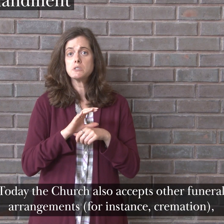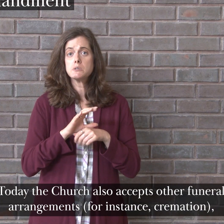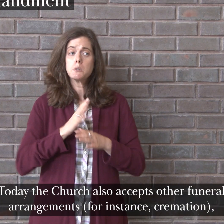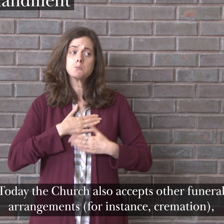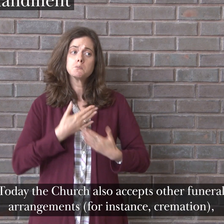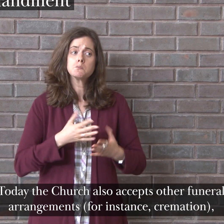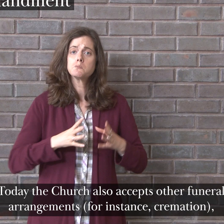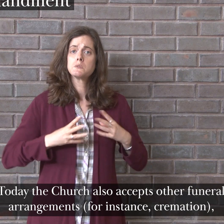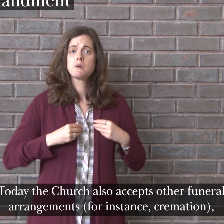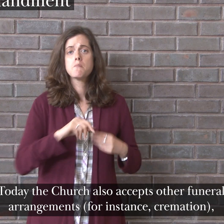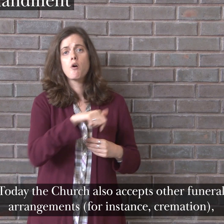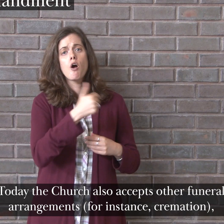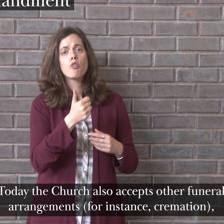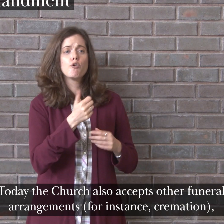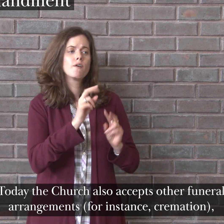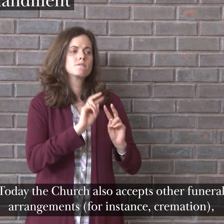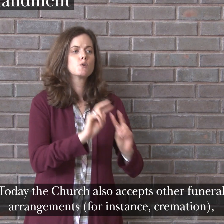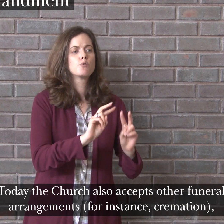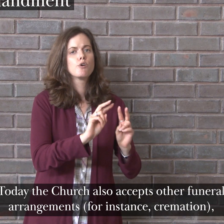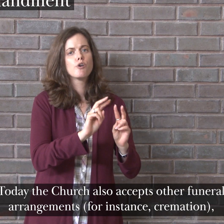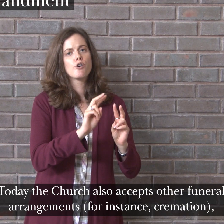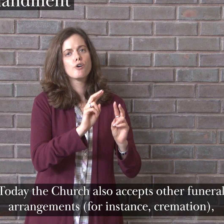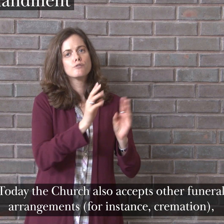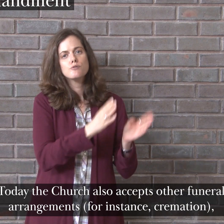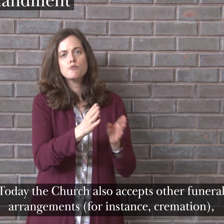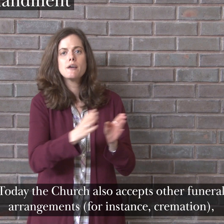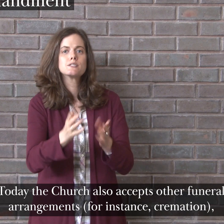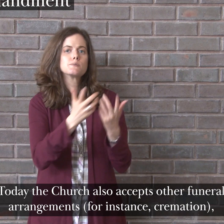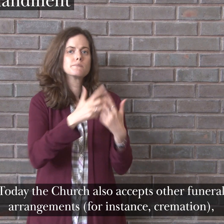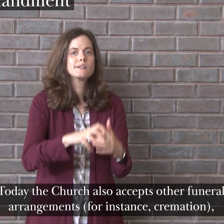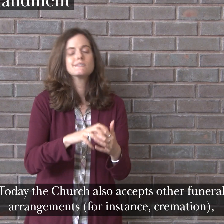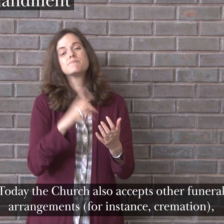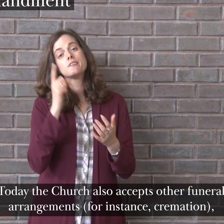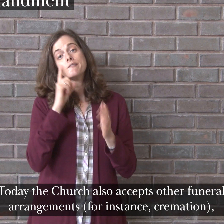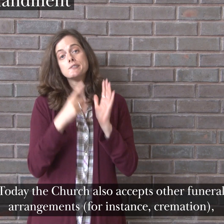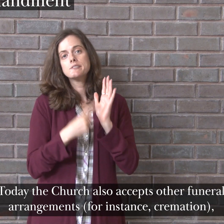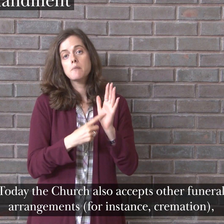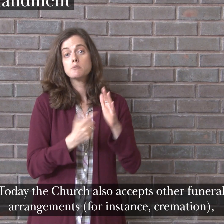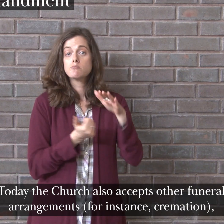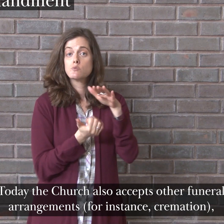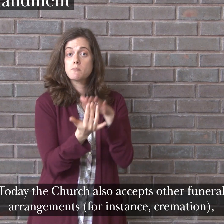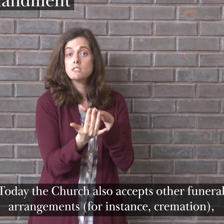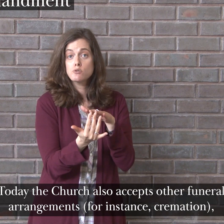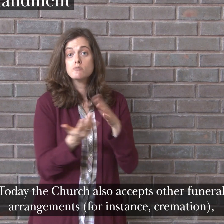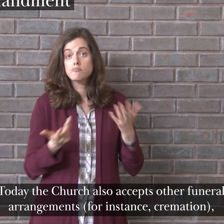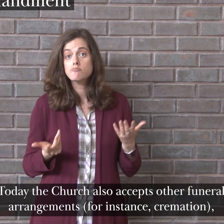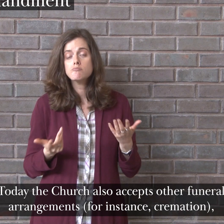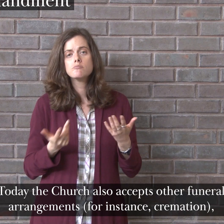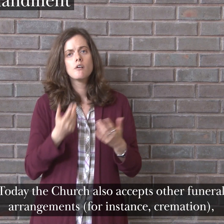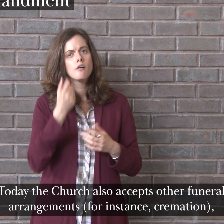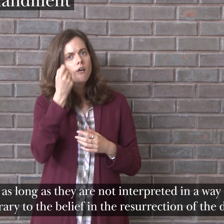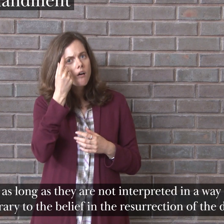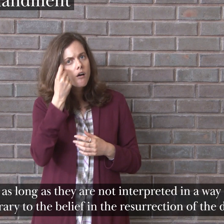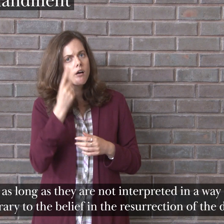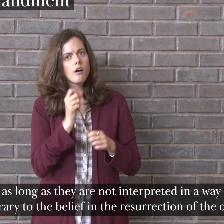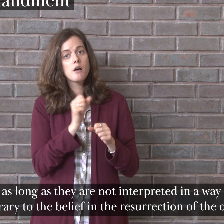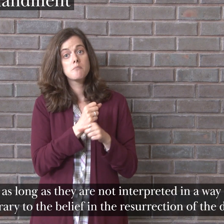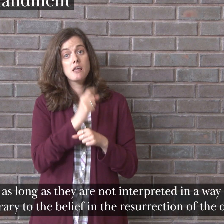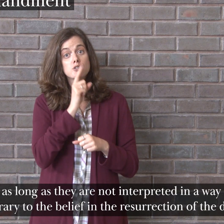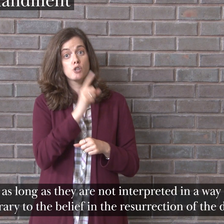also accepts other funeral arrangements. For instance, cremation, as long as they are